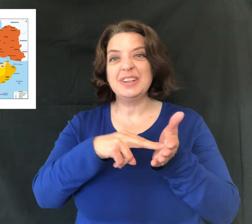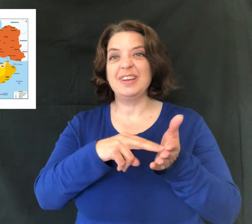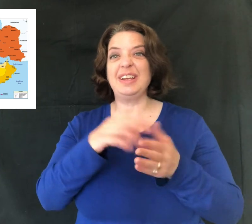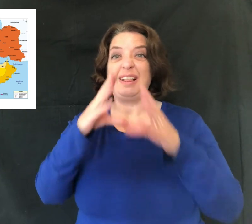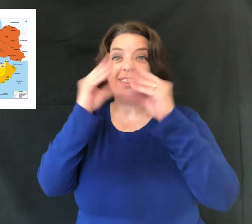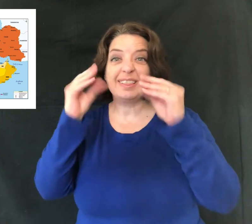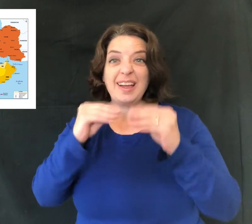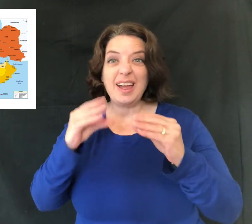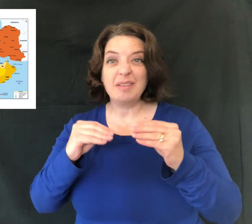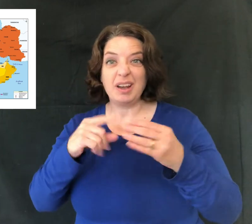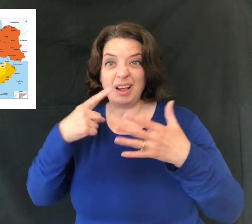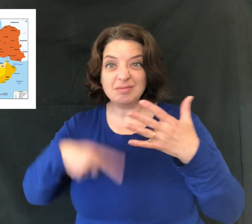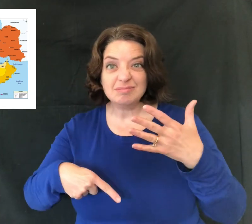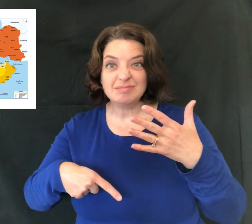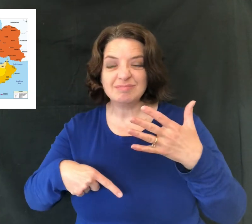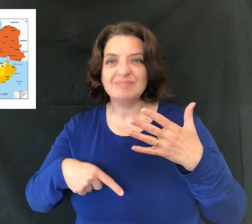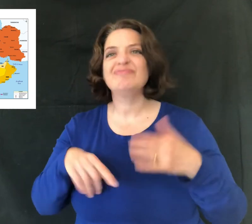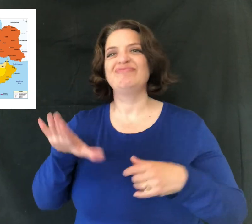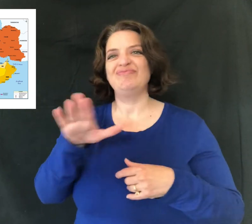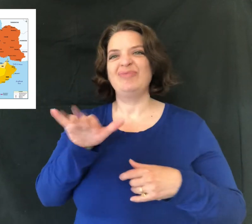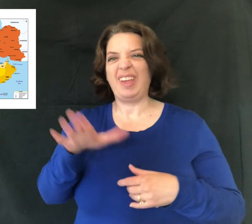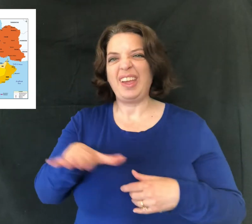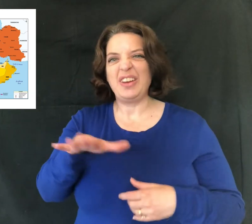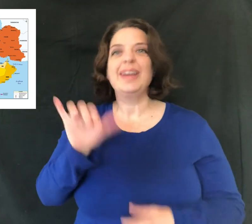Syria, Lebanon, that area.